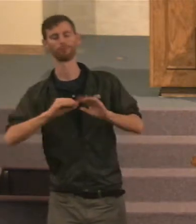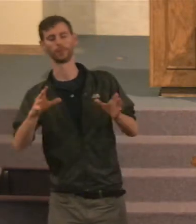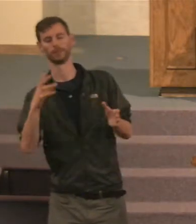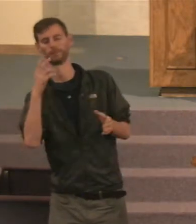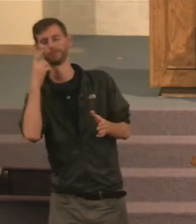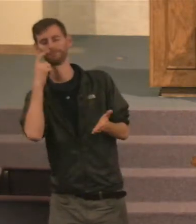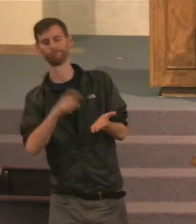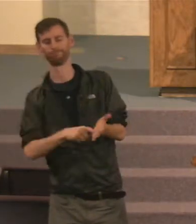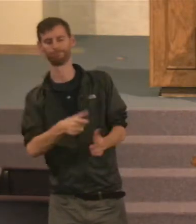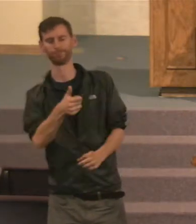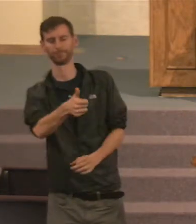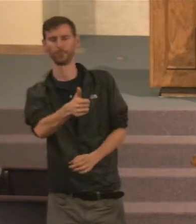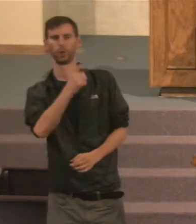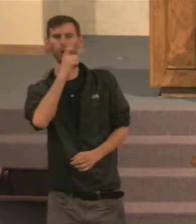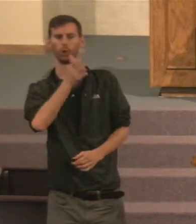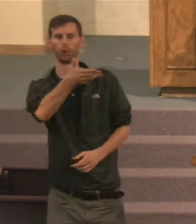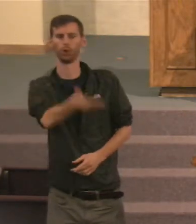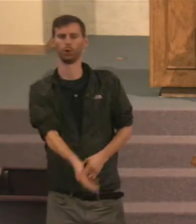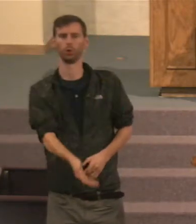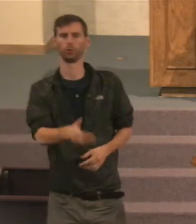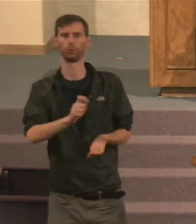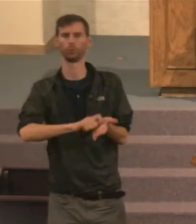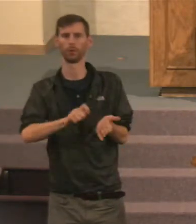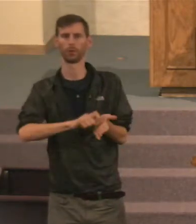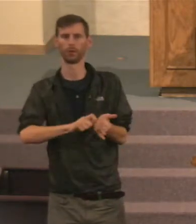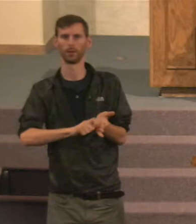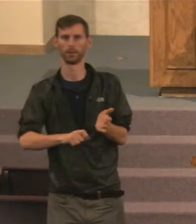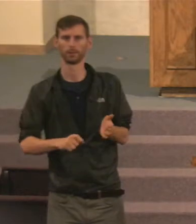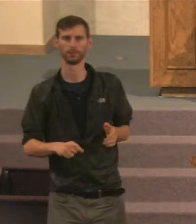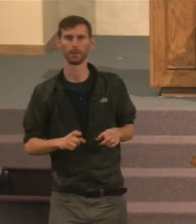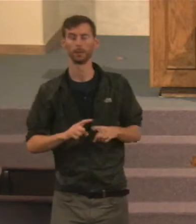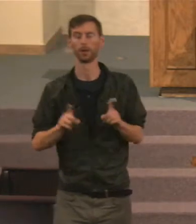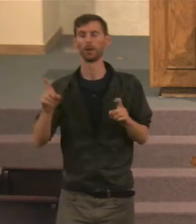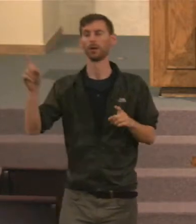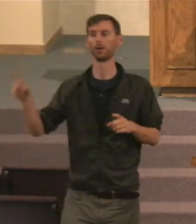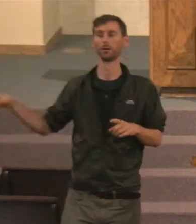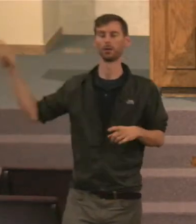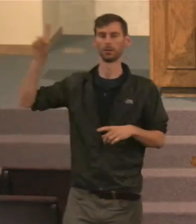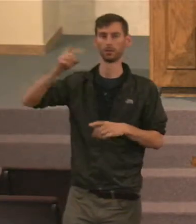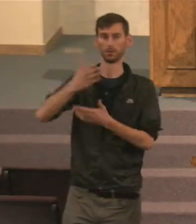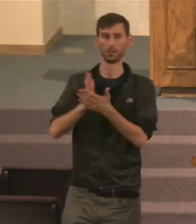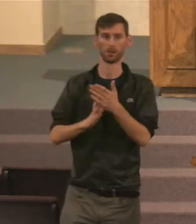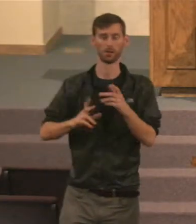They said, They believed that somebody else, Wrote that, Not Solomon.